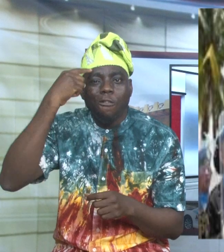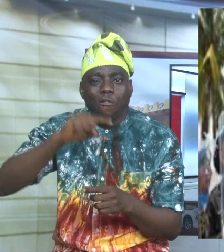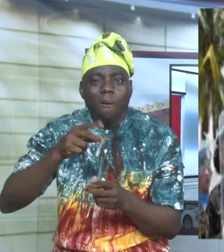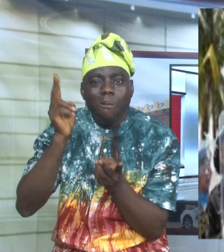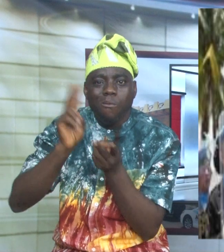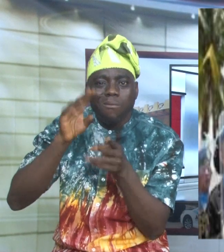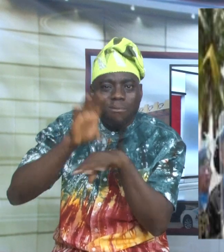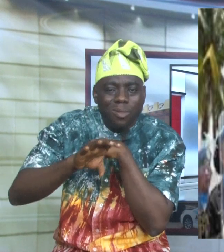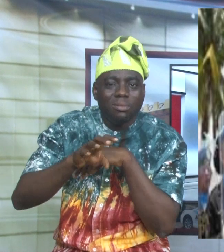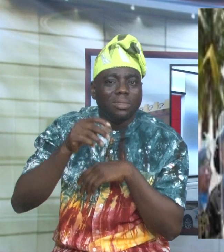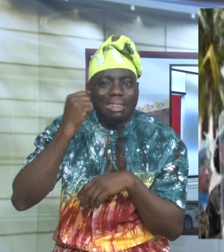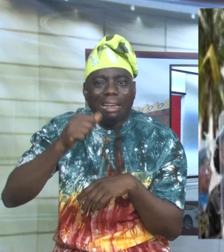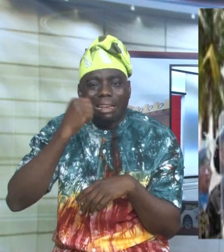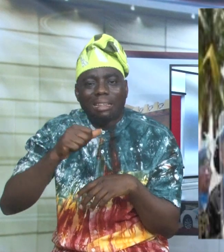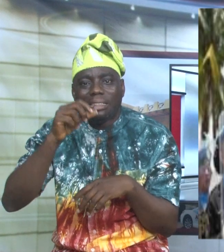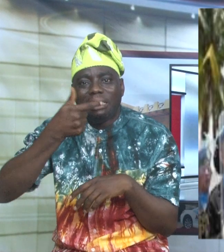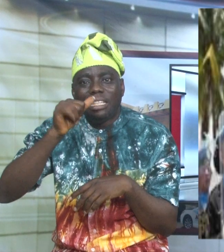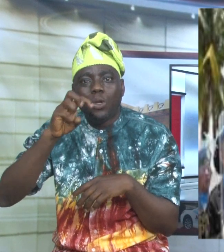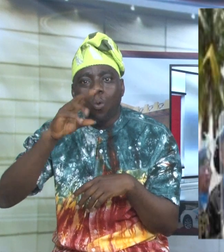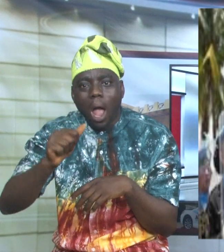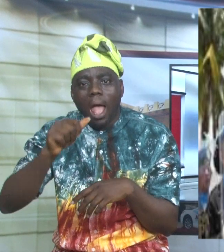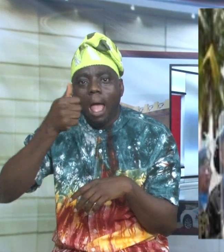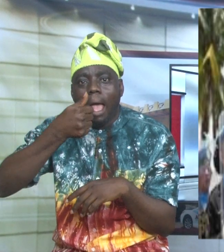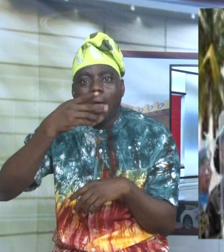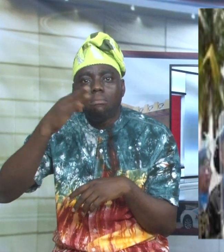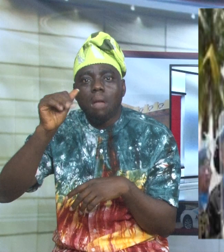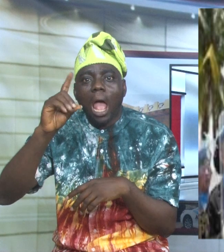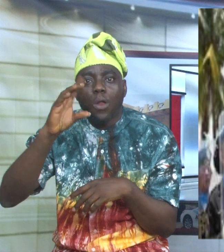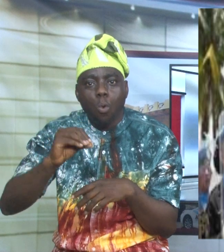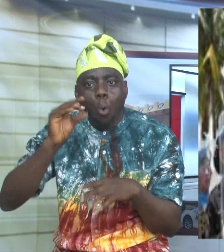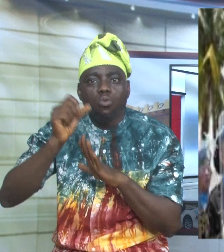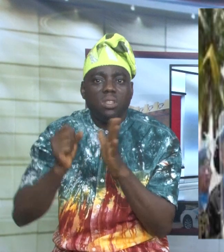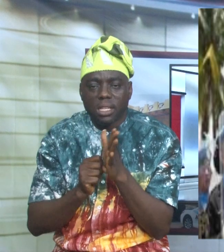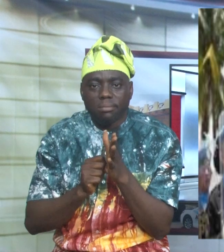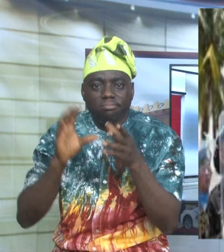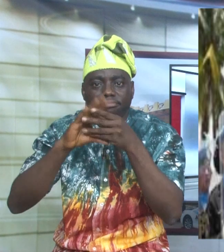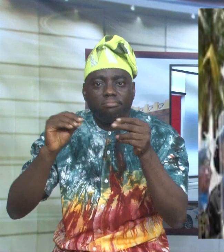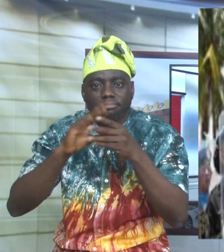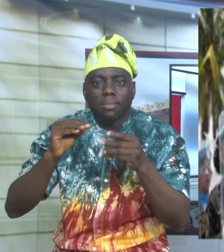-old girl at Giwa Agbado Ogun State. A statement by the command spokesperson,